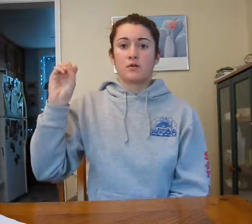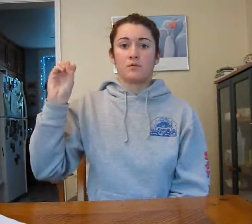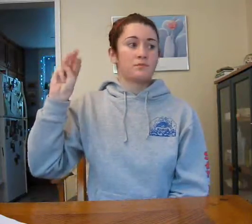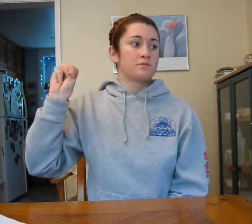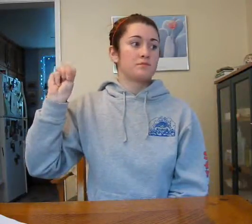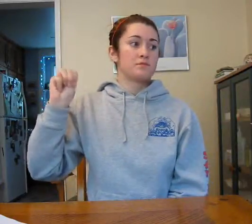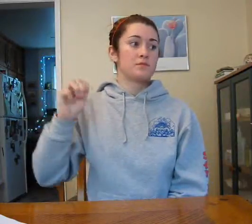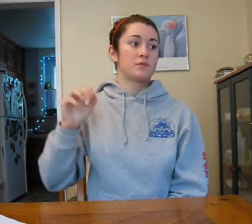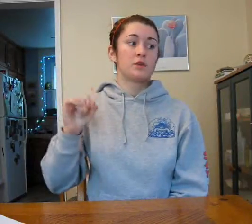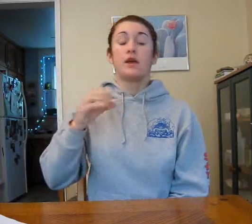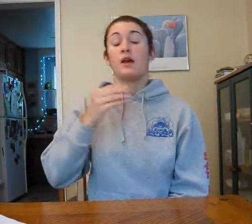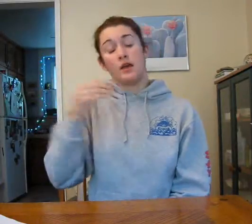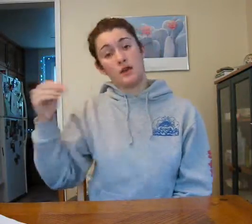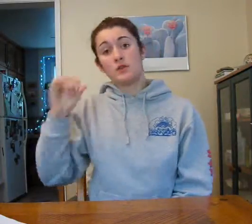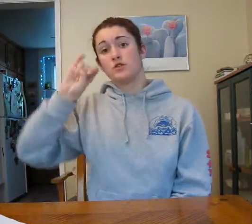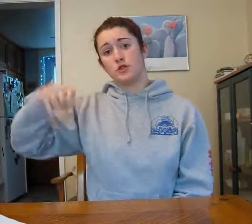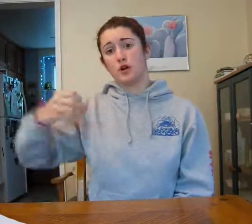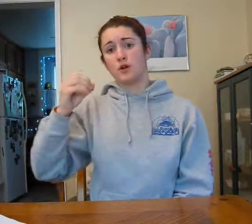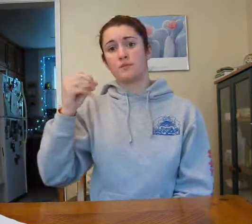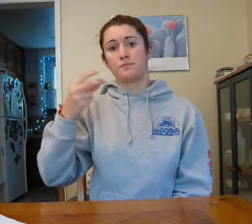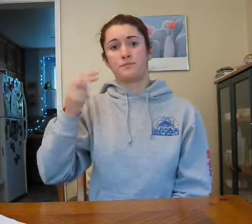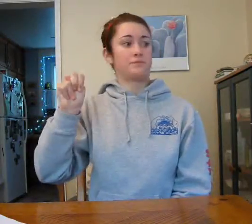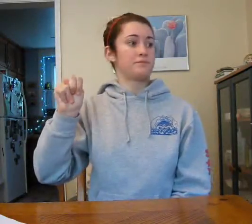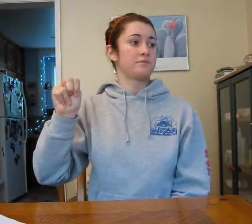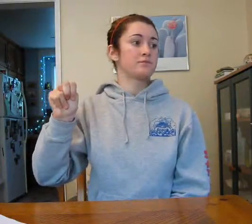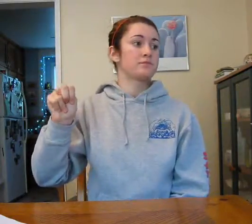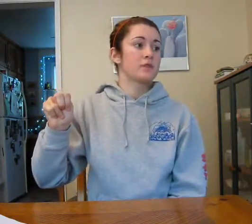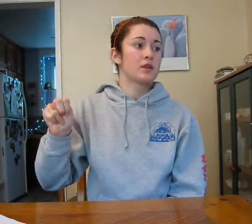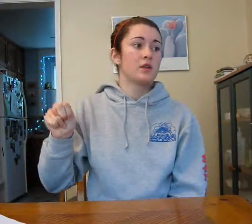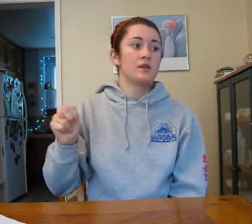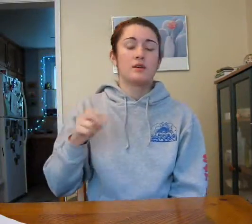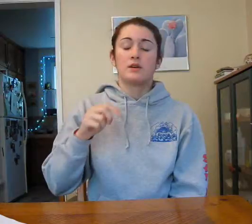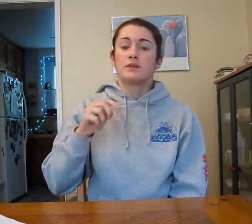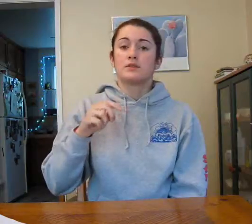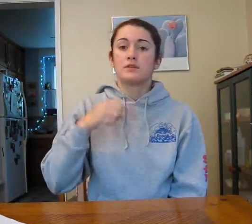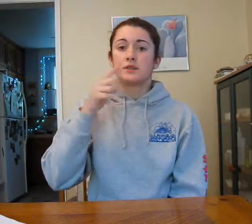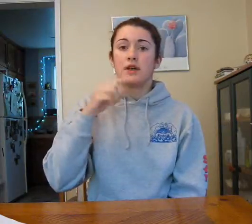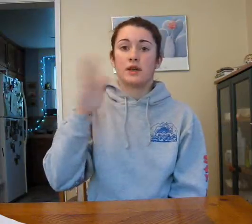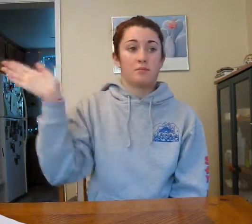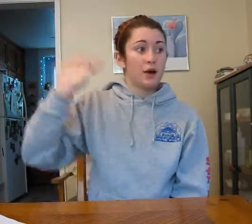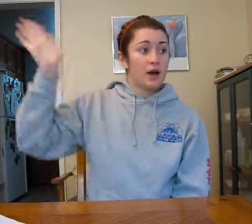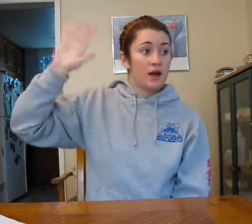and John say bye